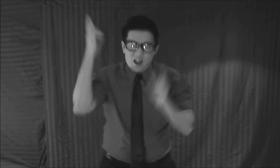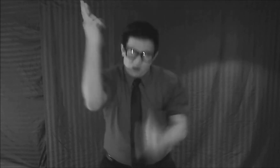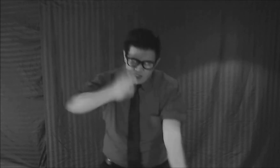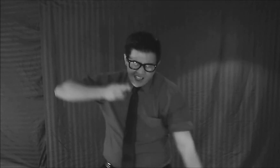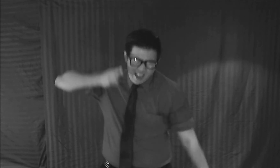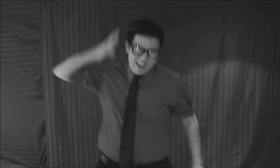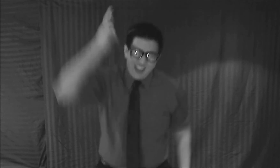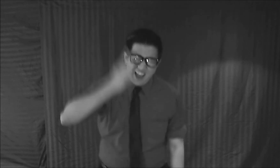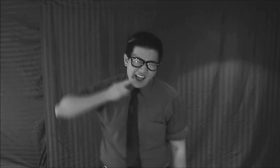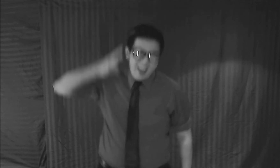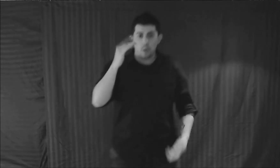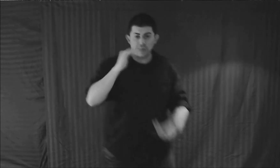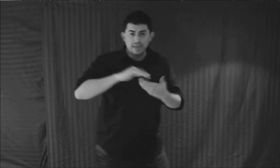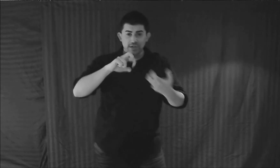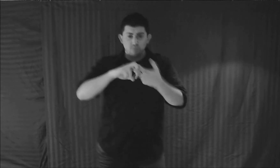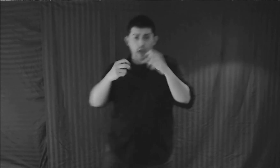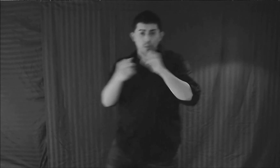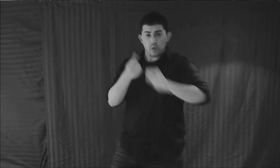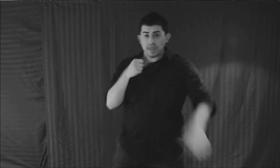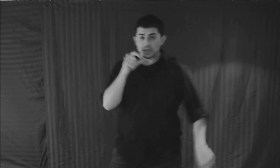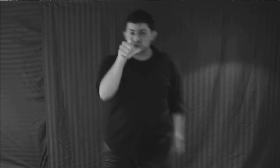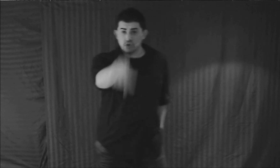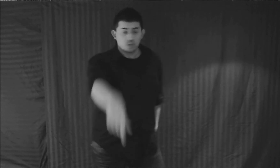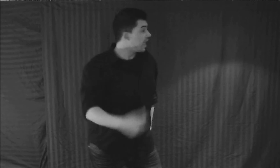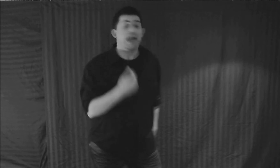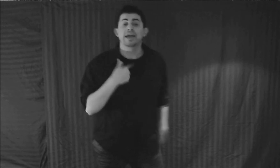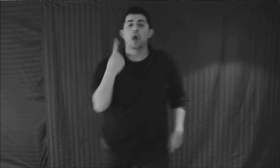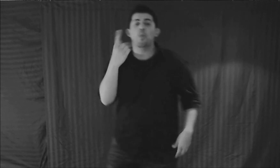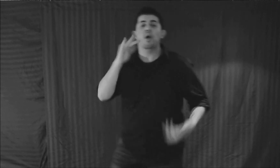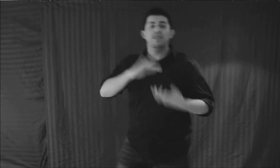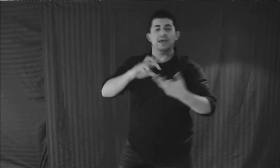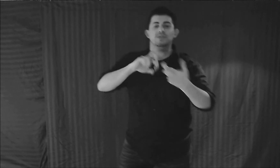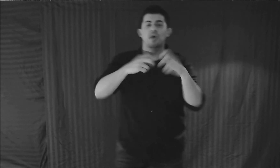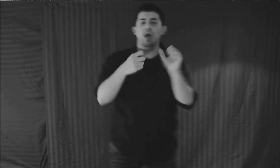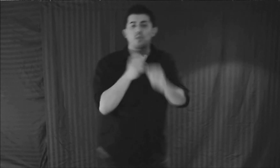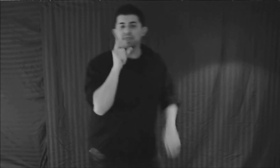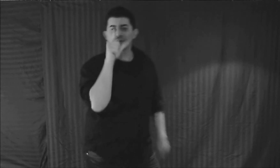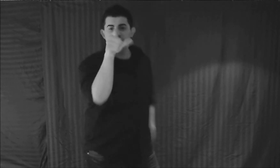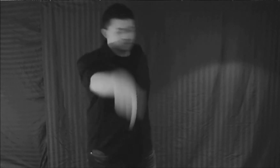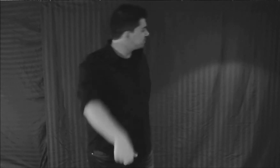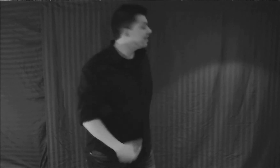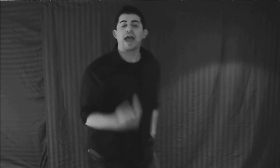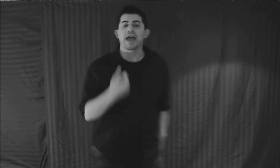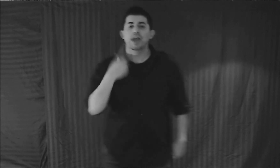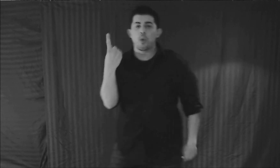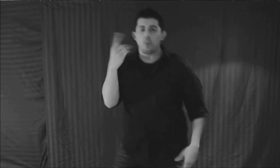what I've got I got one less problem without ya I got